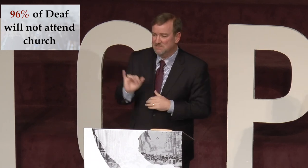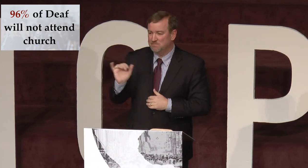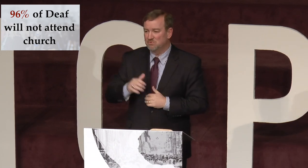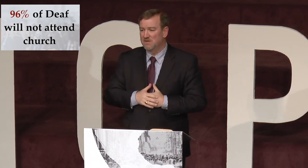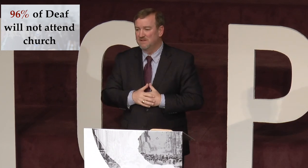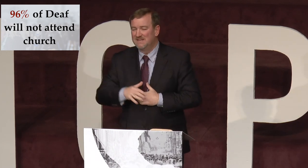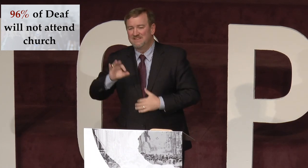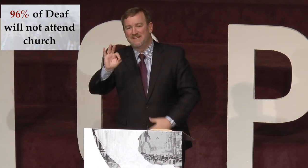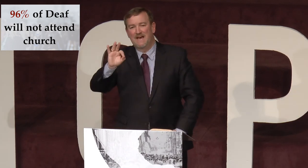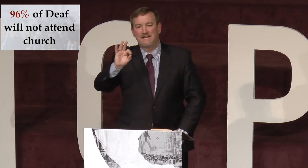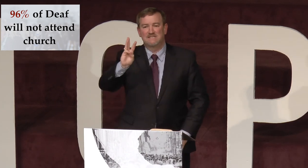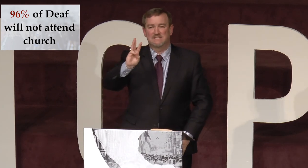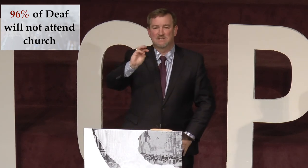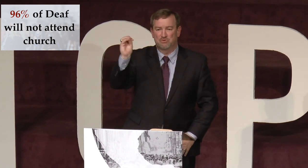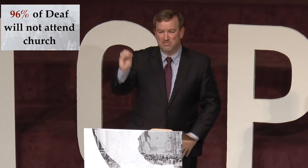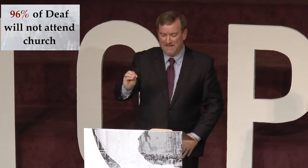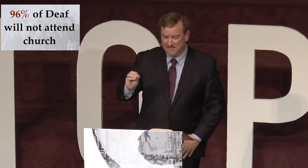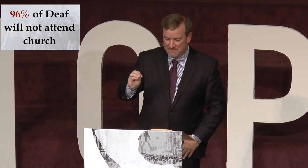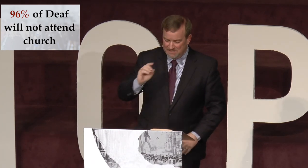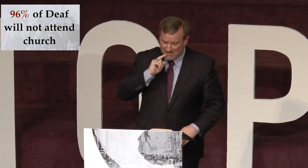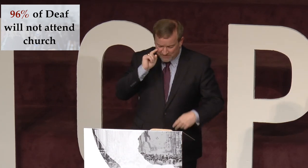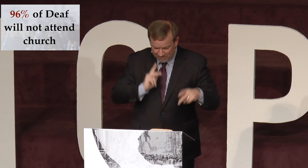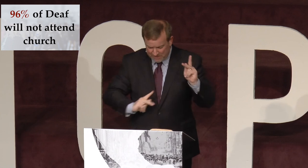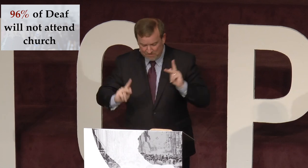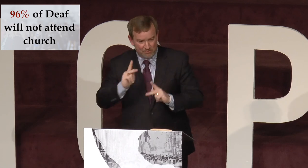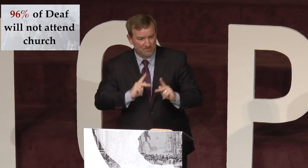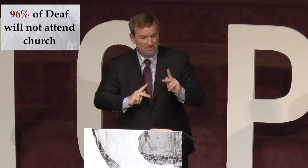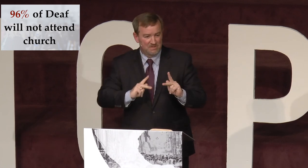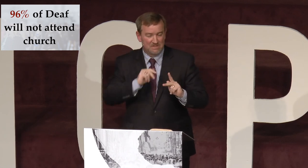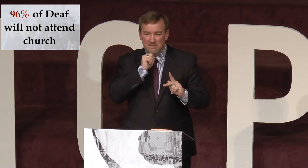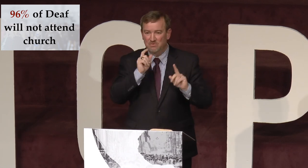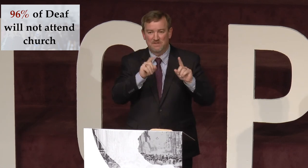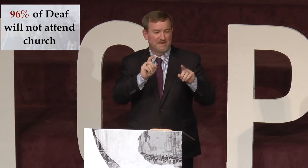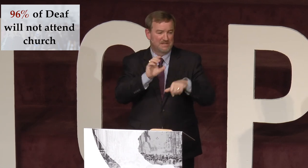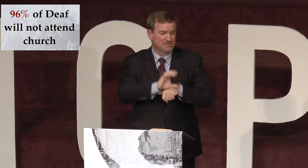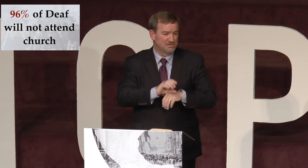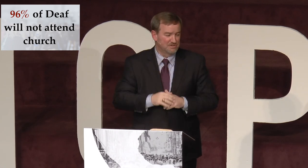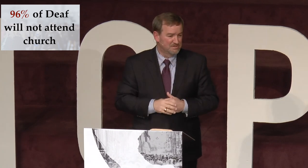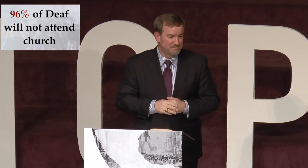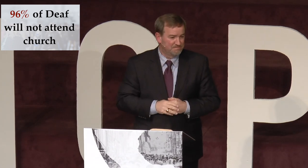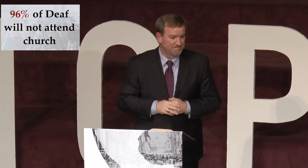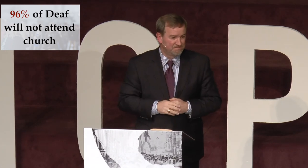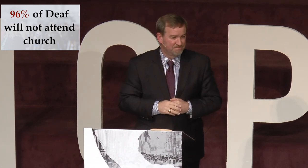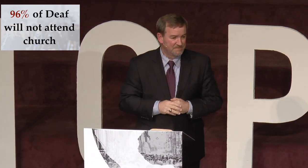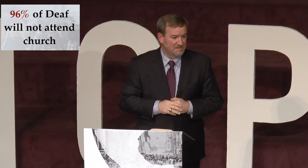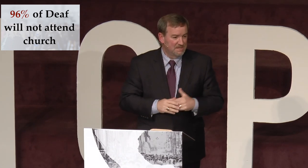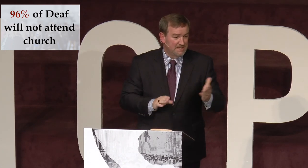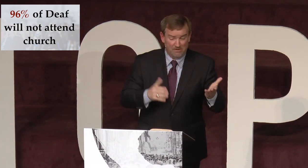this up as well. That 96% of deaf people will not attend church. Now,